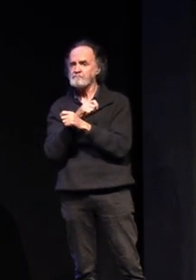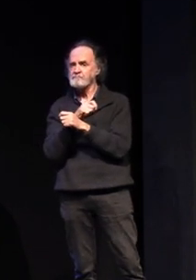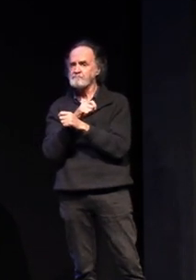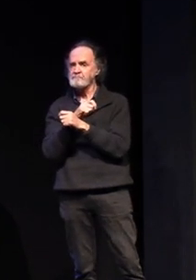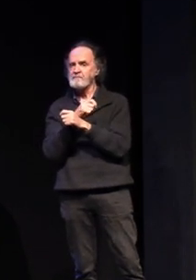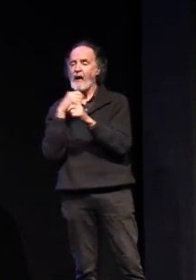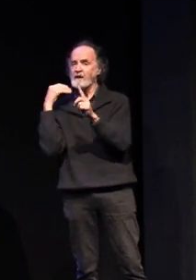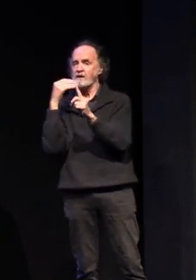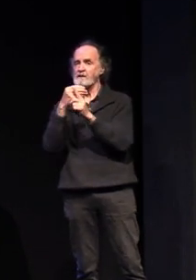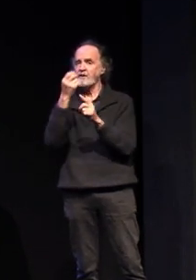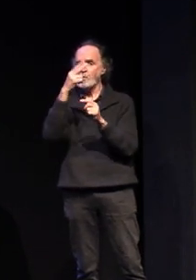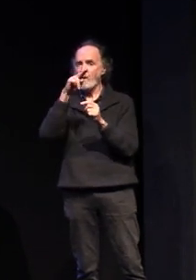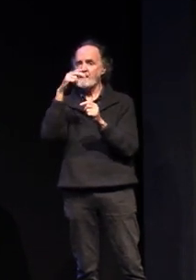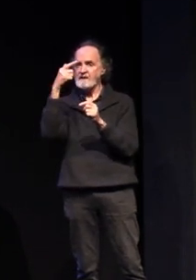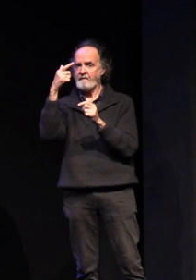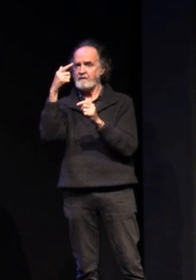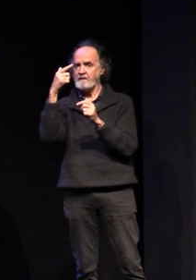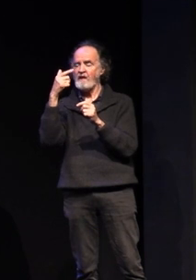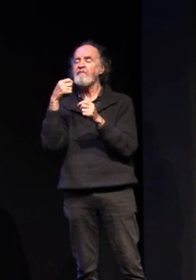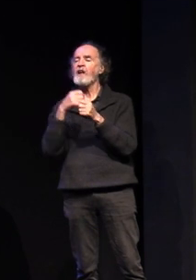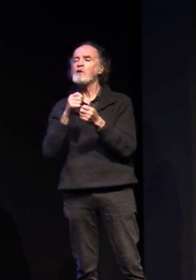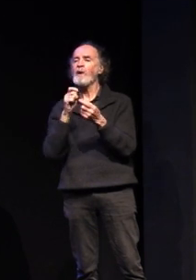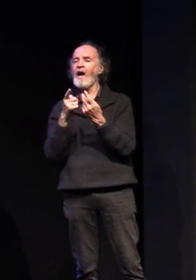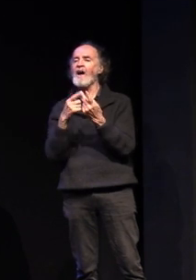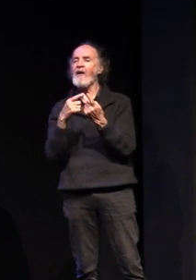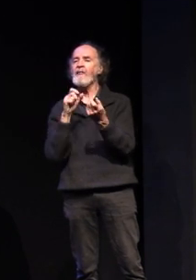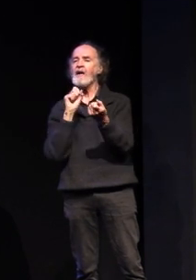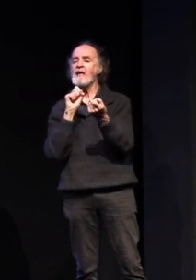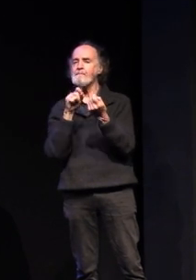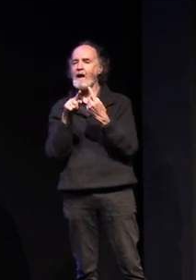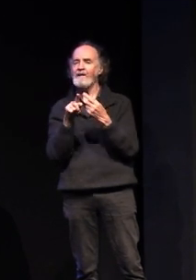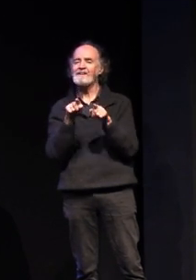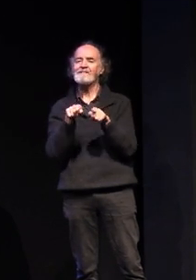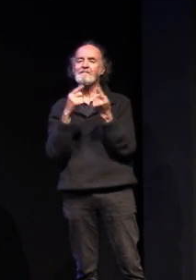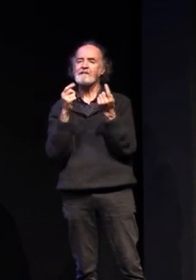confirmation email that will override the selections from last time